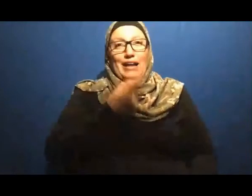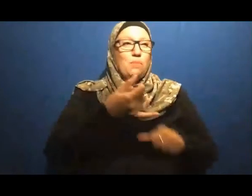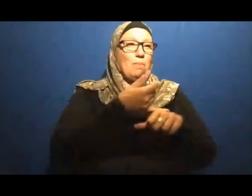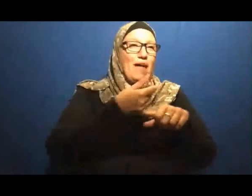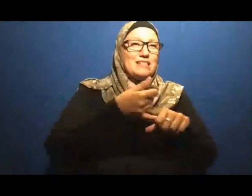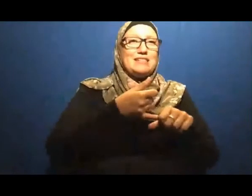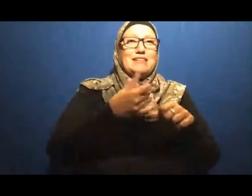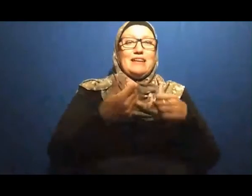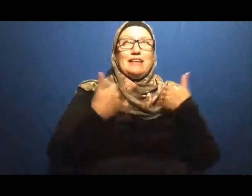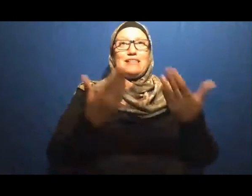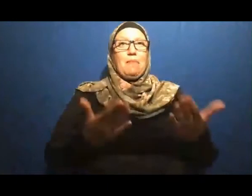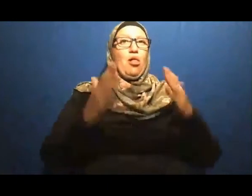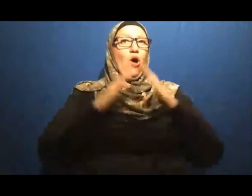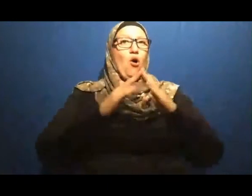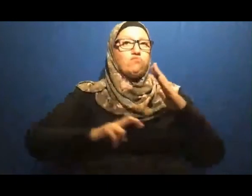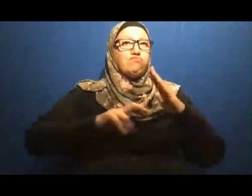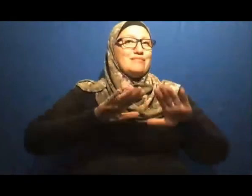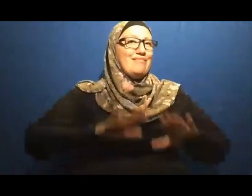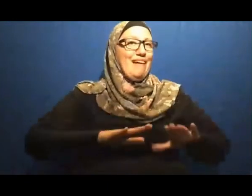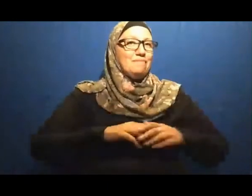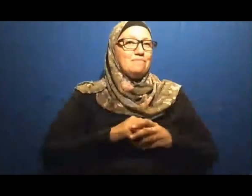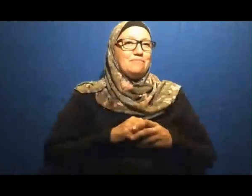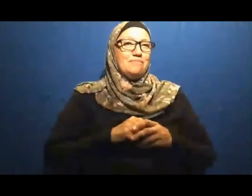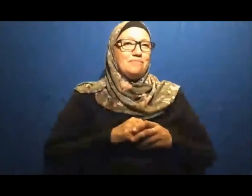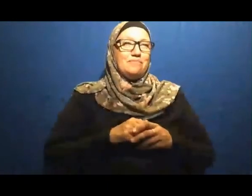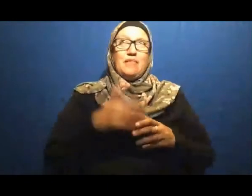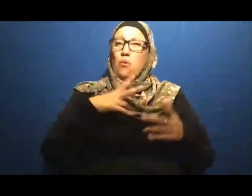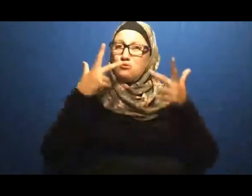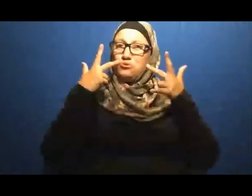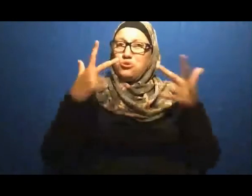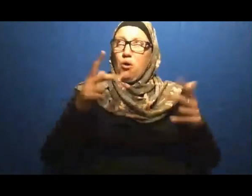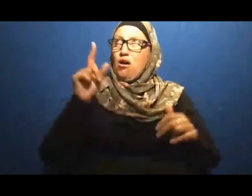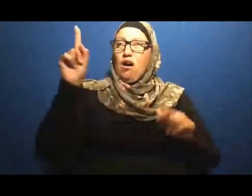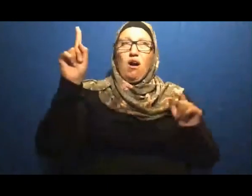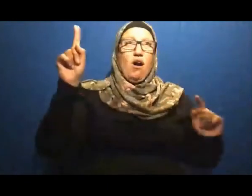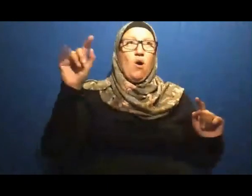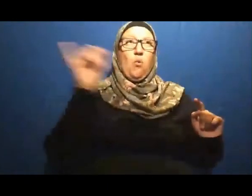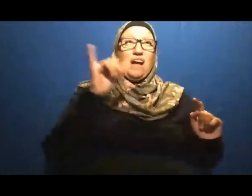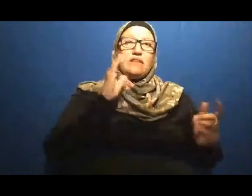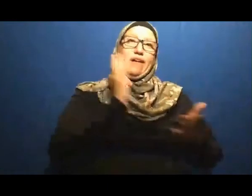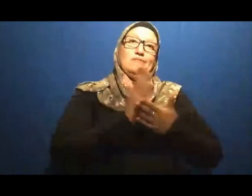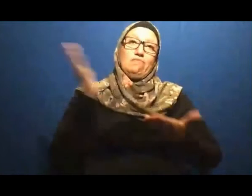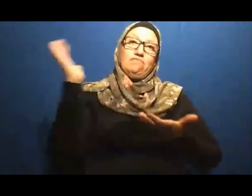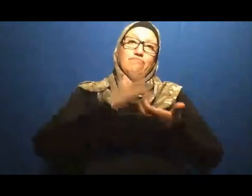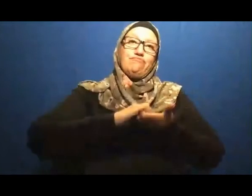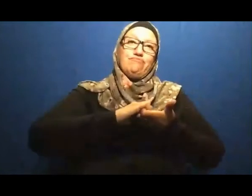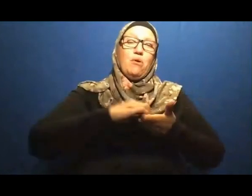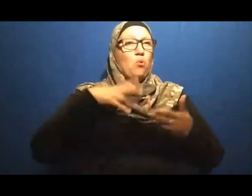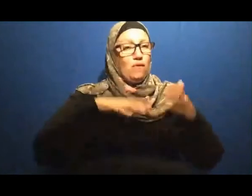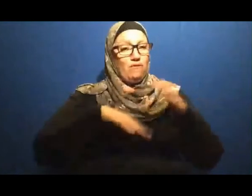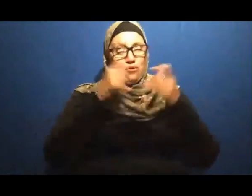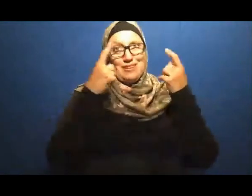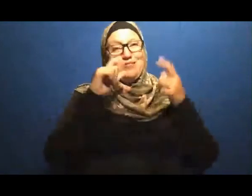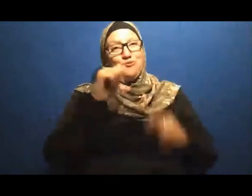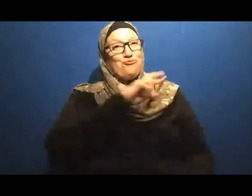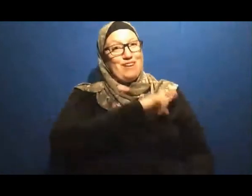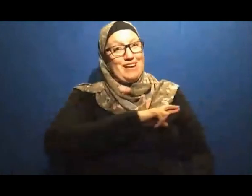example From the Quran To show this paradoxical So that we have A better understanding Of our religion Unfortunately What we suffer